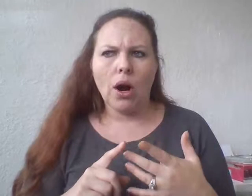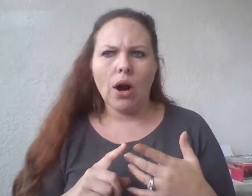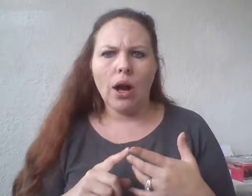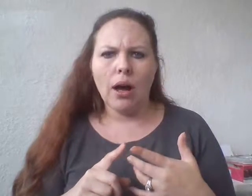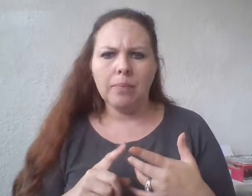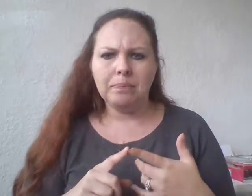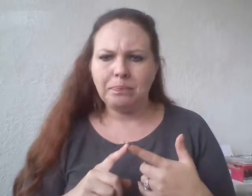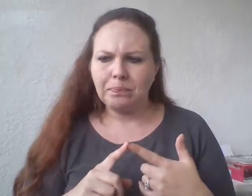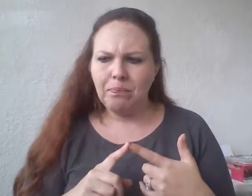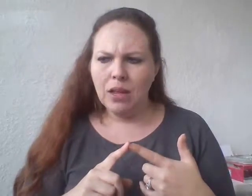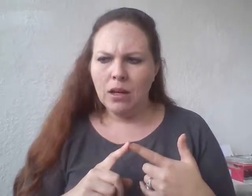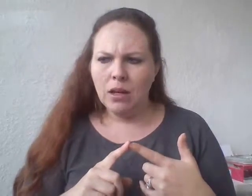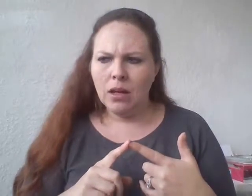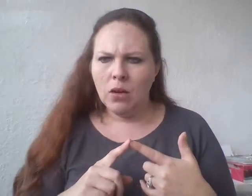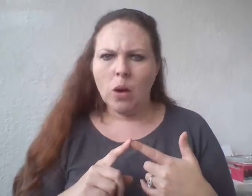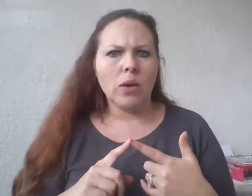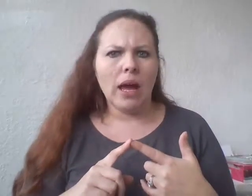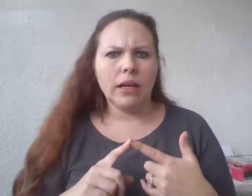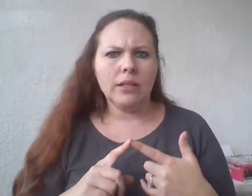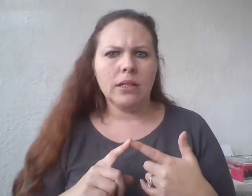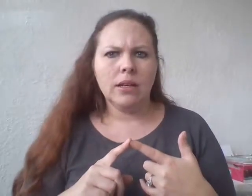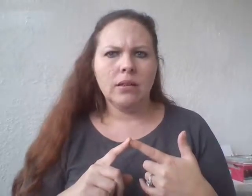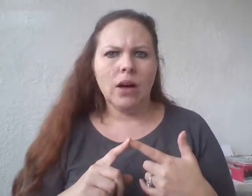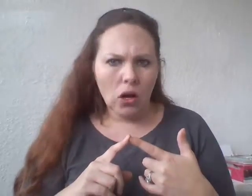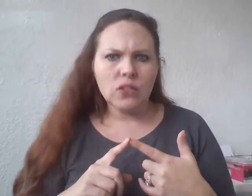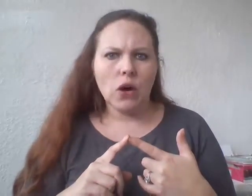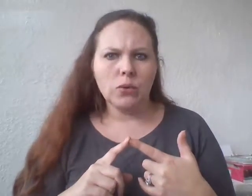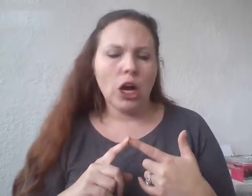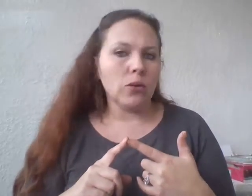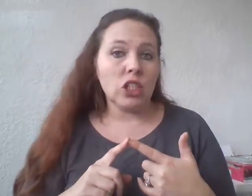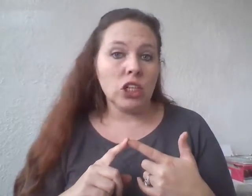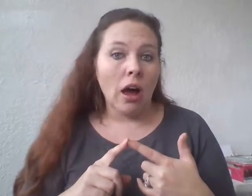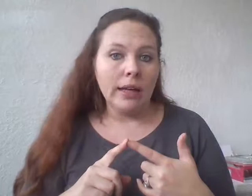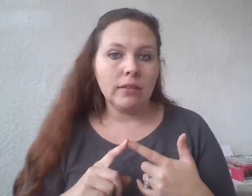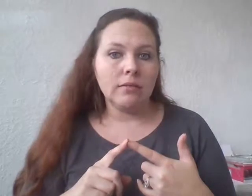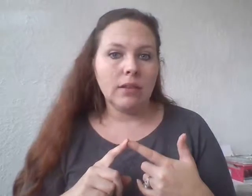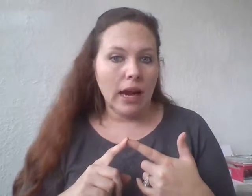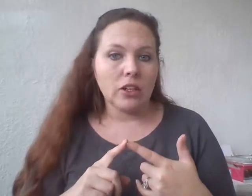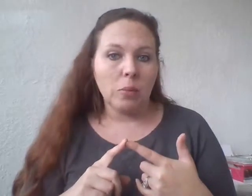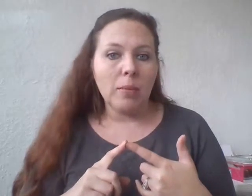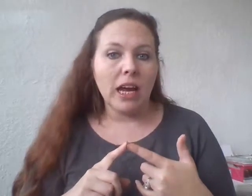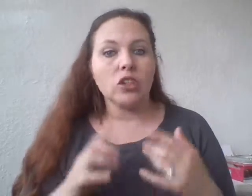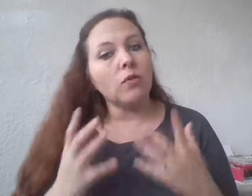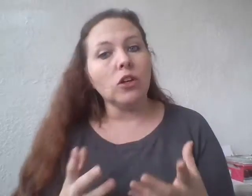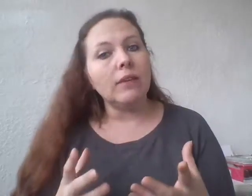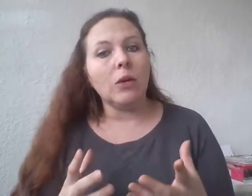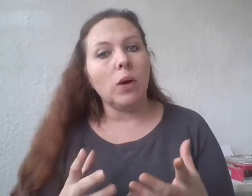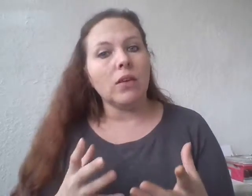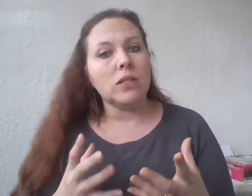Rhode Island also chose to not enact Obamacare. So if you're living in one of those